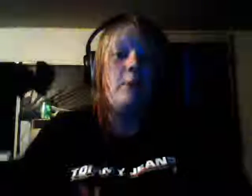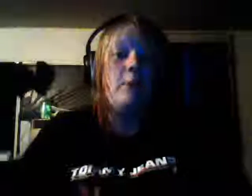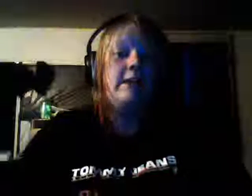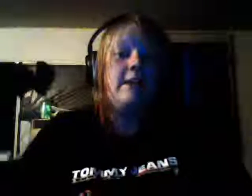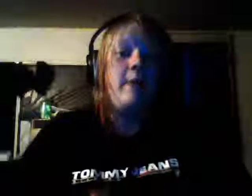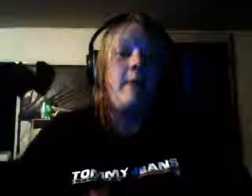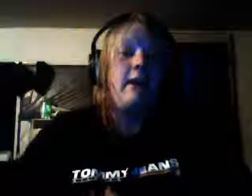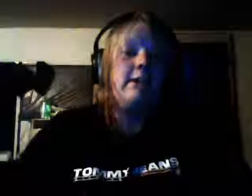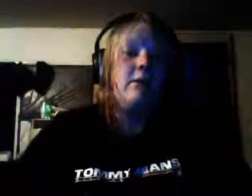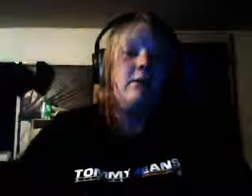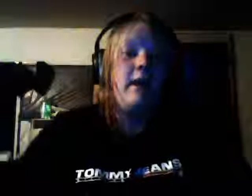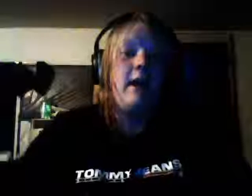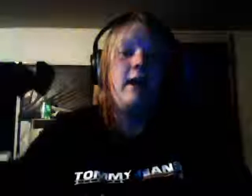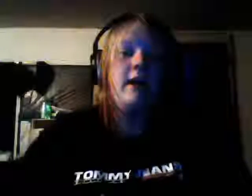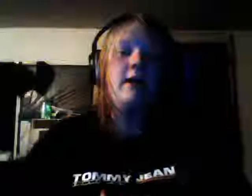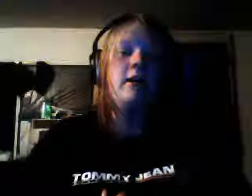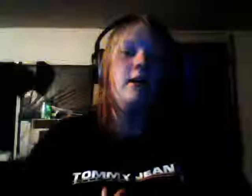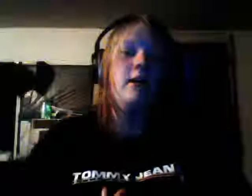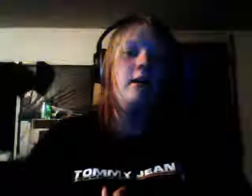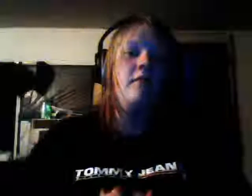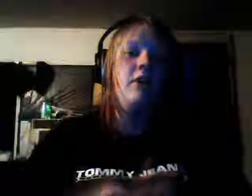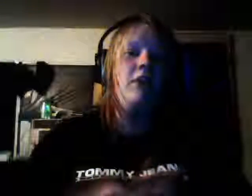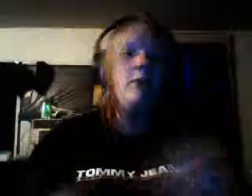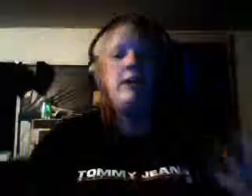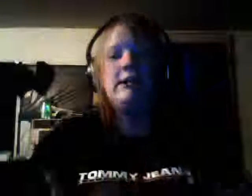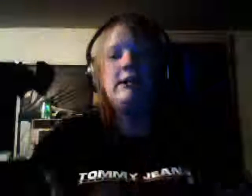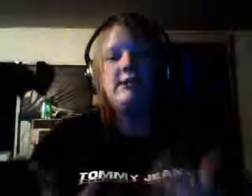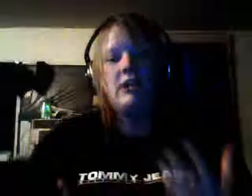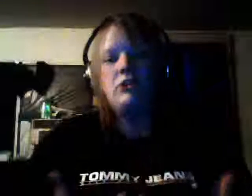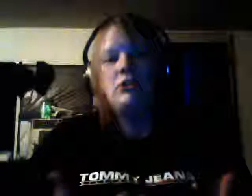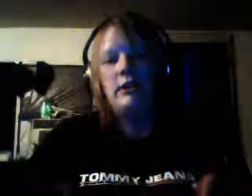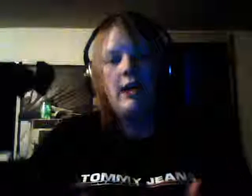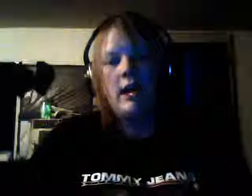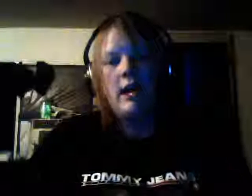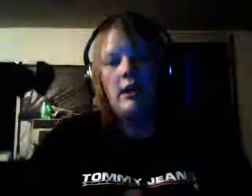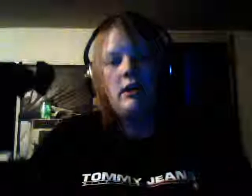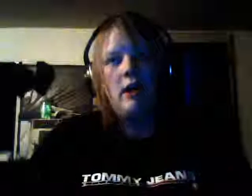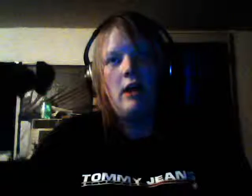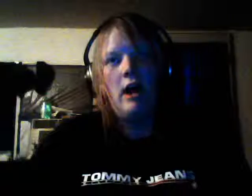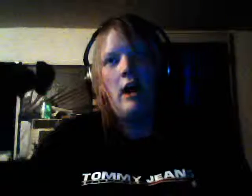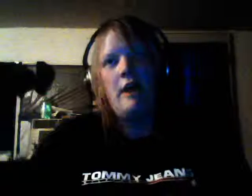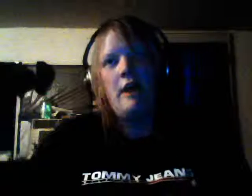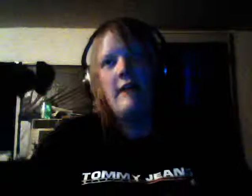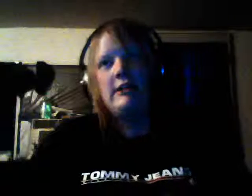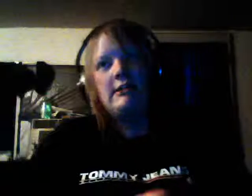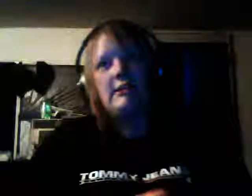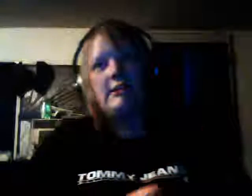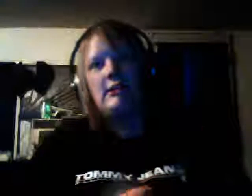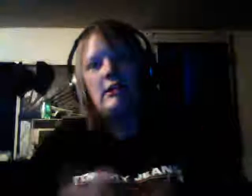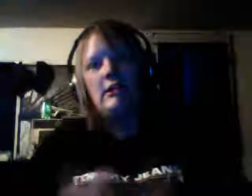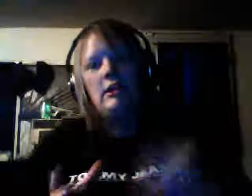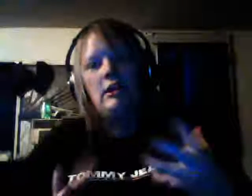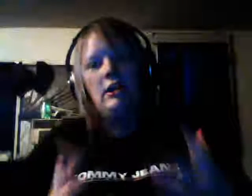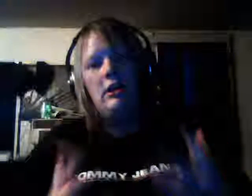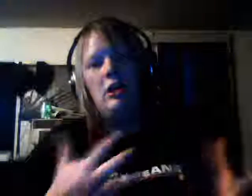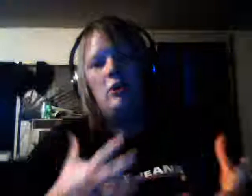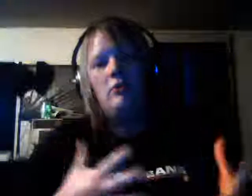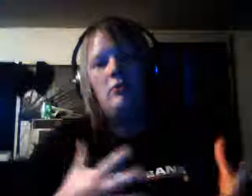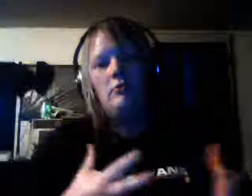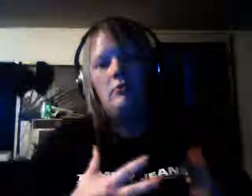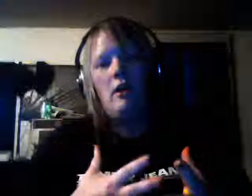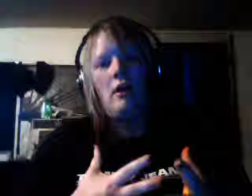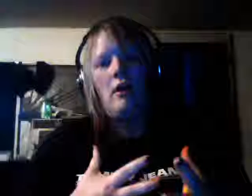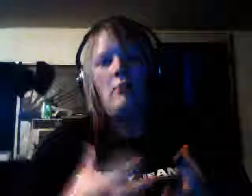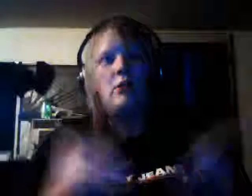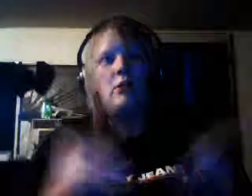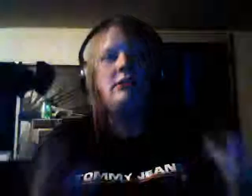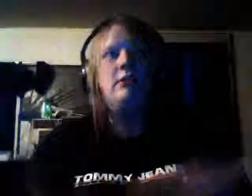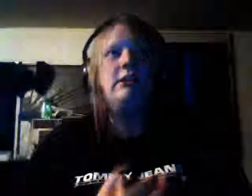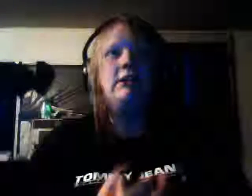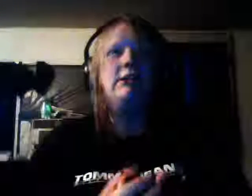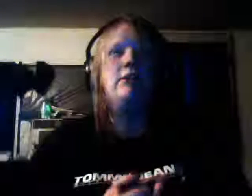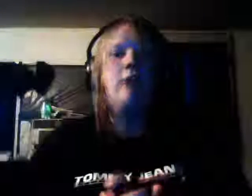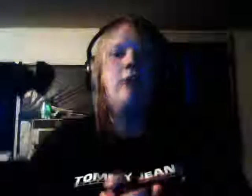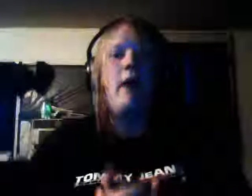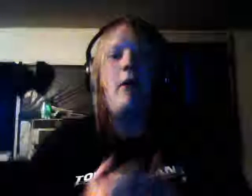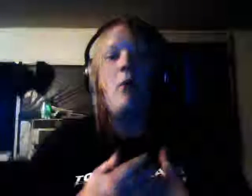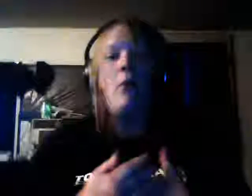to get back into a video making schedule again that's you know more suited to how I wanted